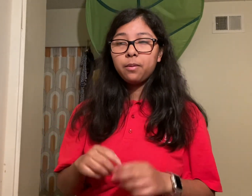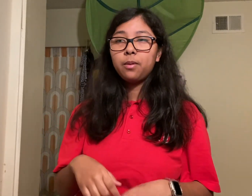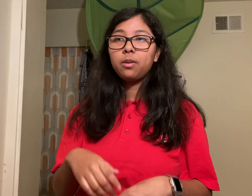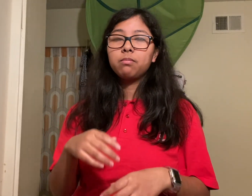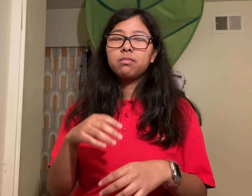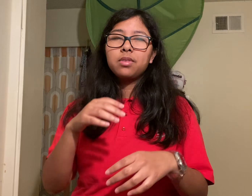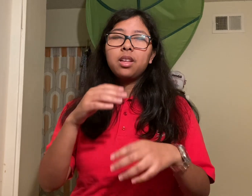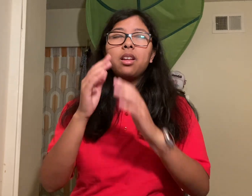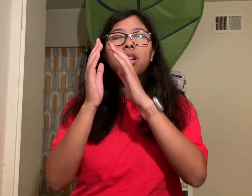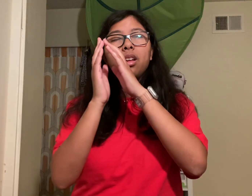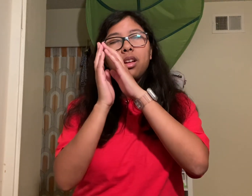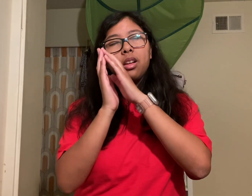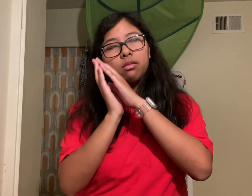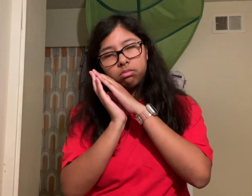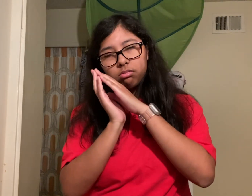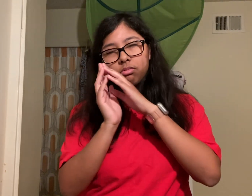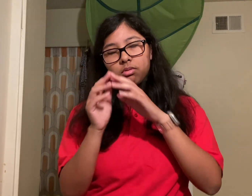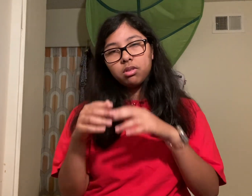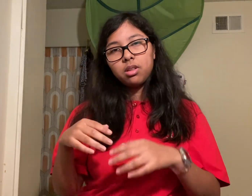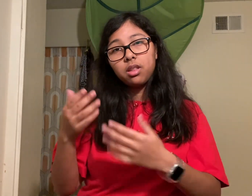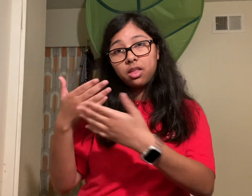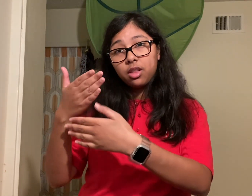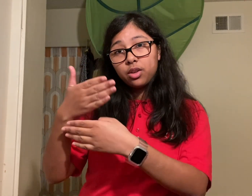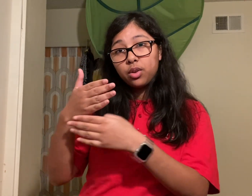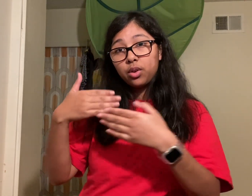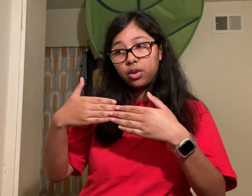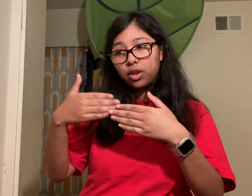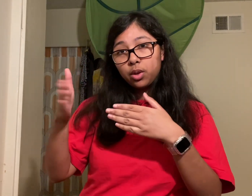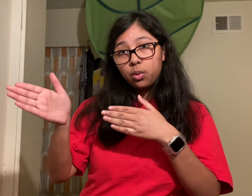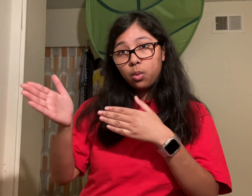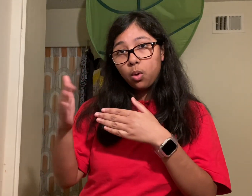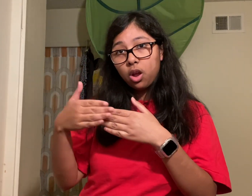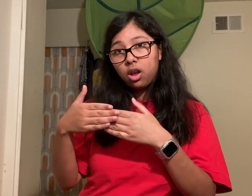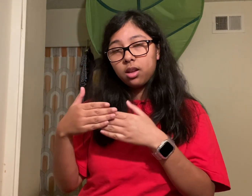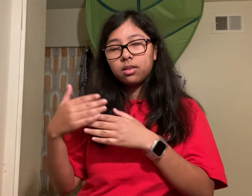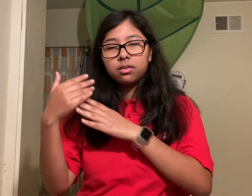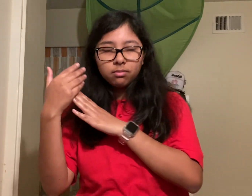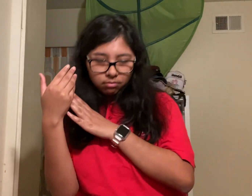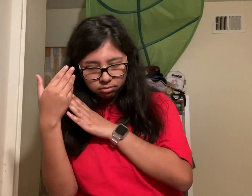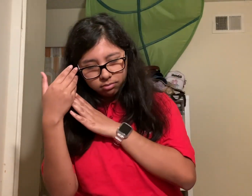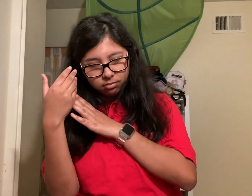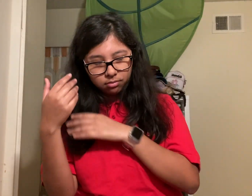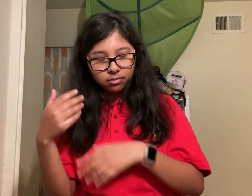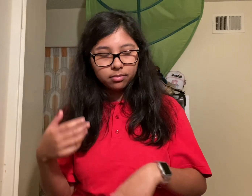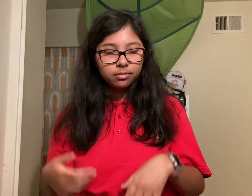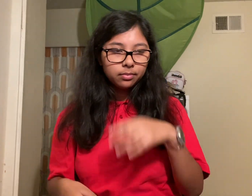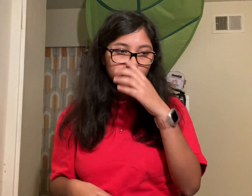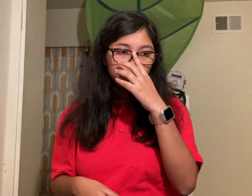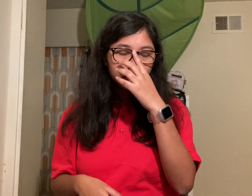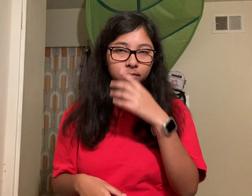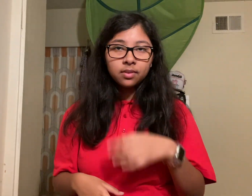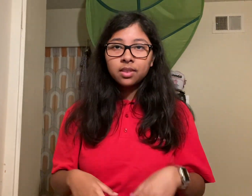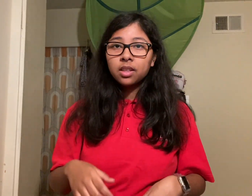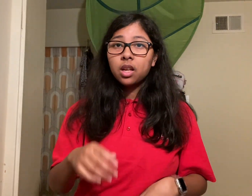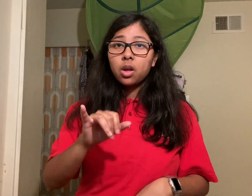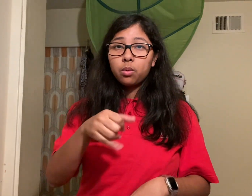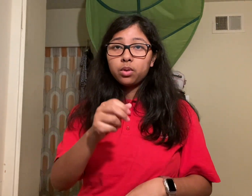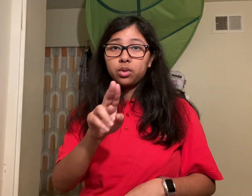home they found the mess yikes then they went looking for Barbara when they tried to open the bedroom door it wouldn't budge